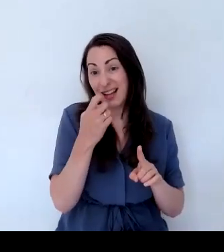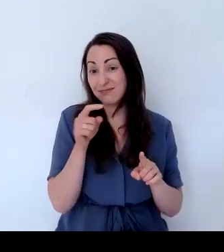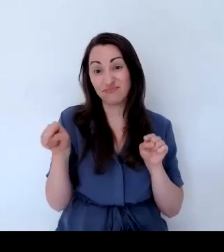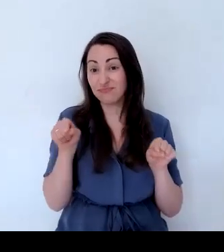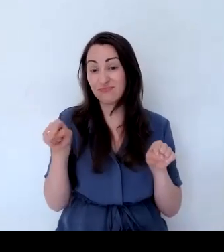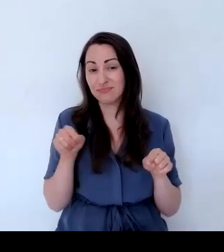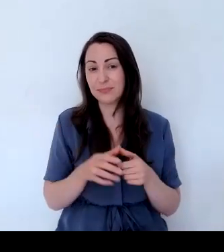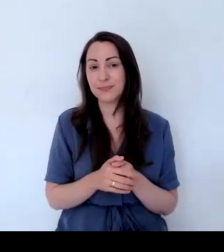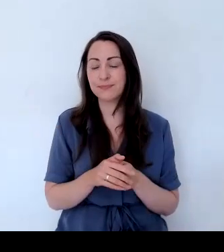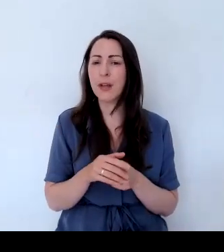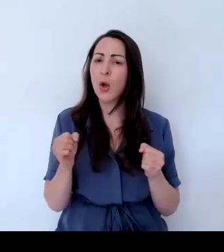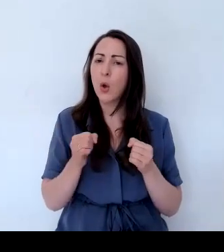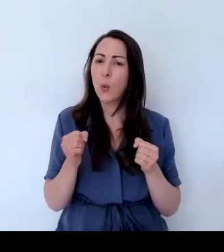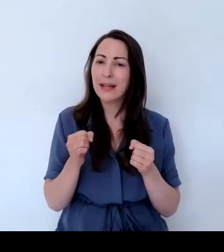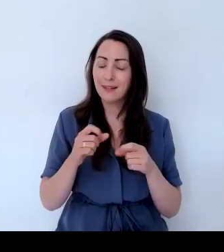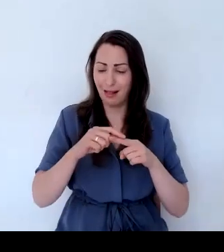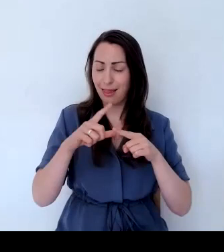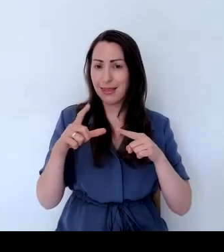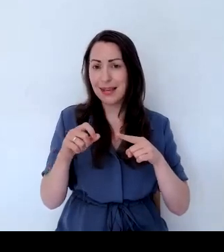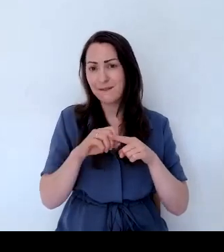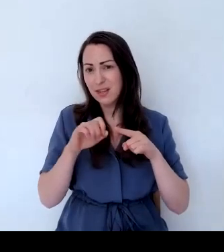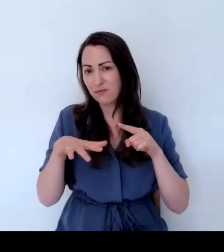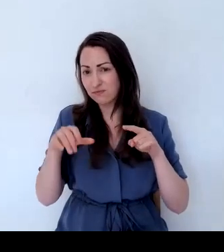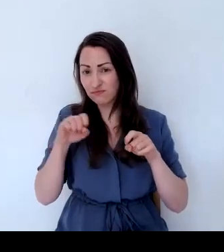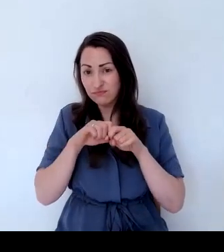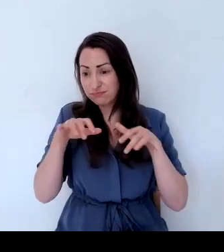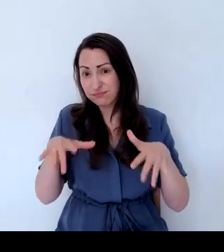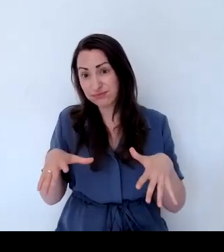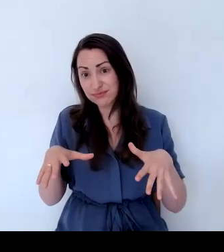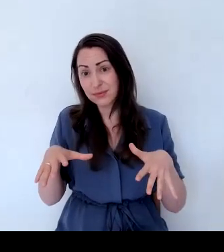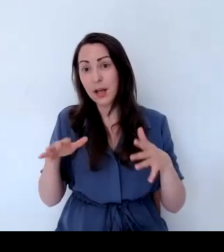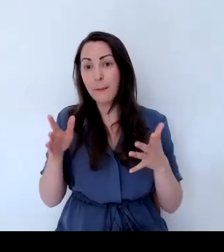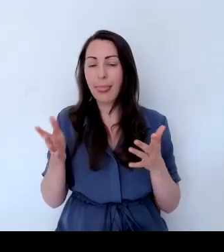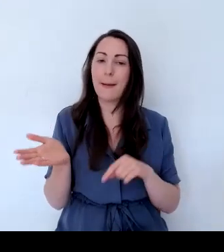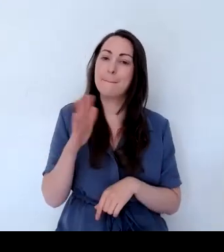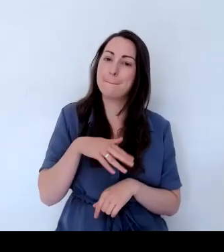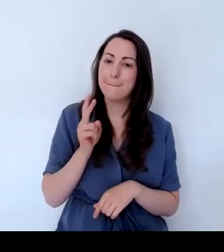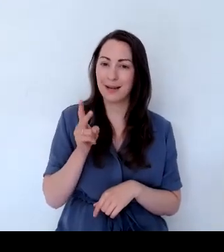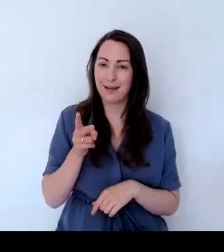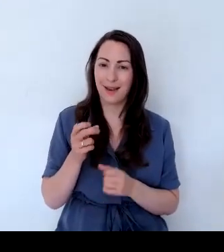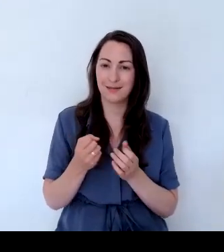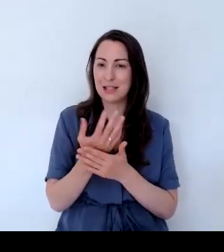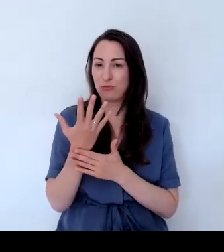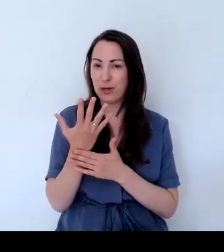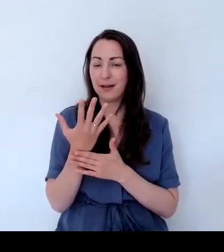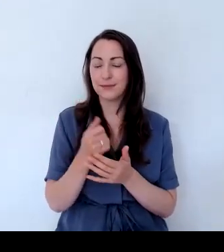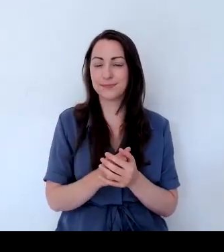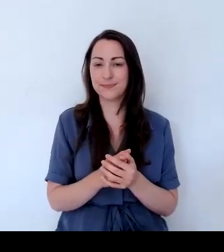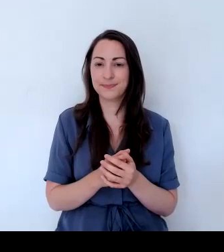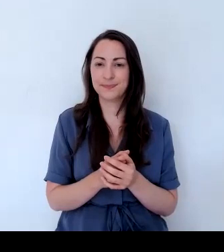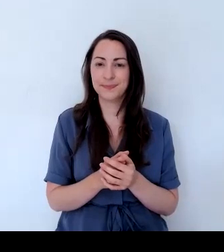winter and then comes back in the spring, once the berries have formed as well.